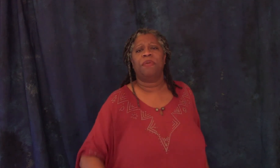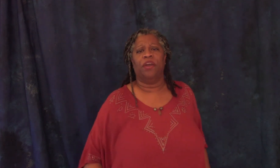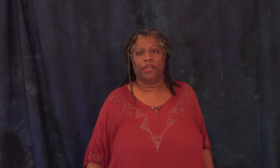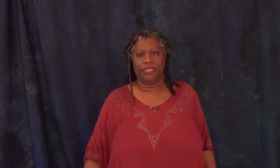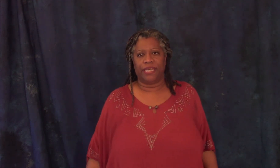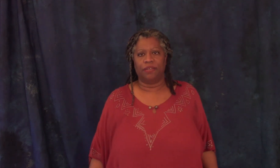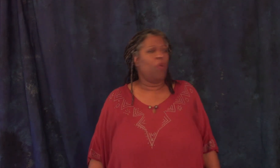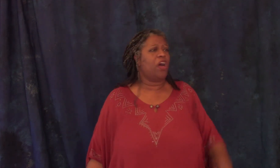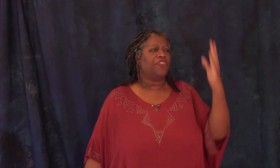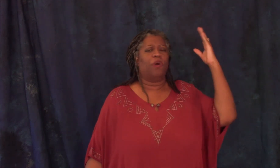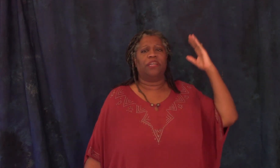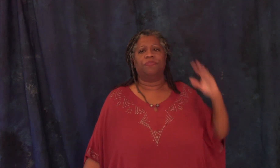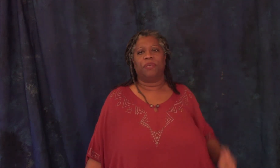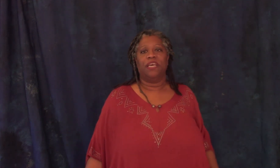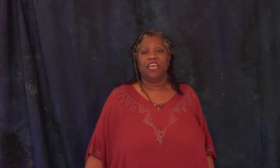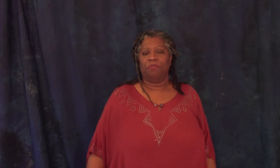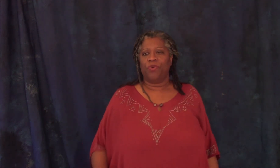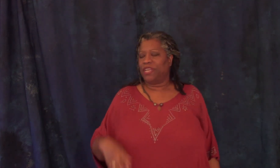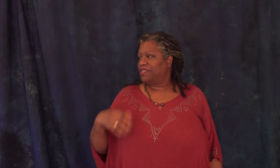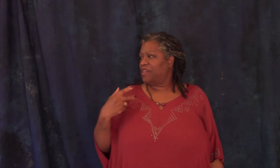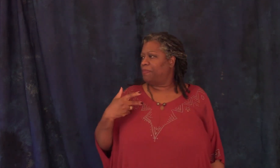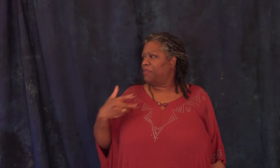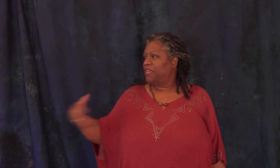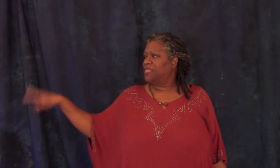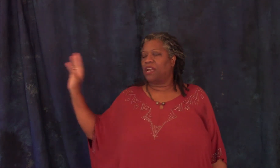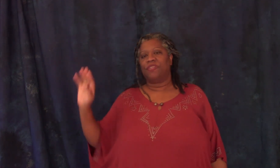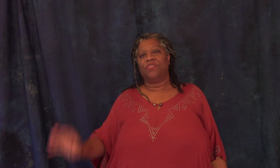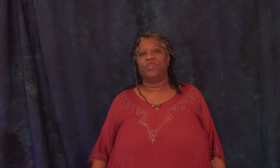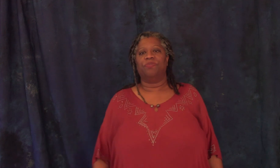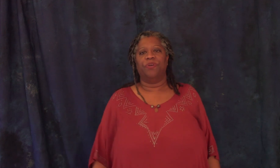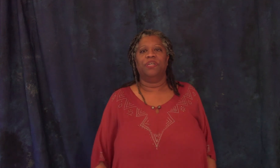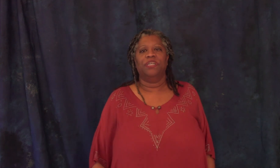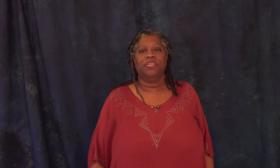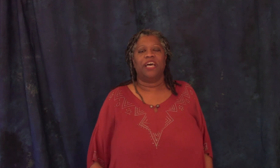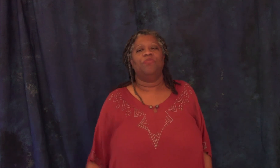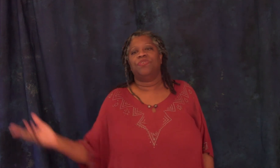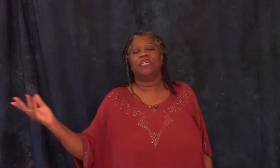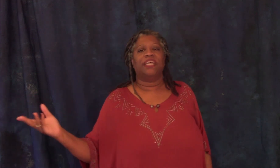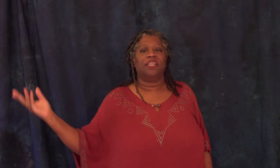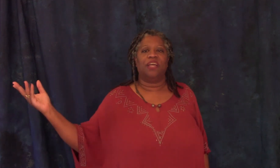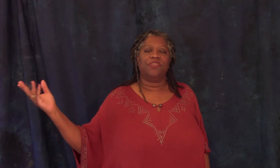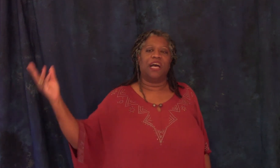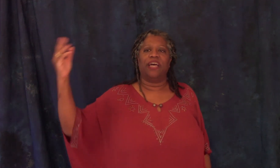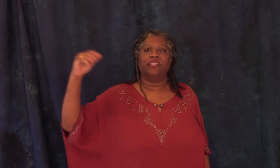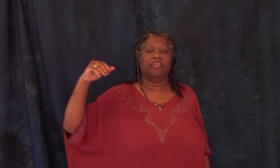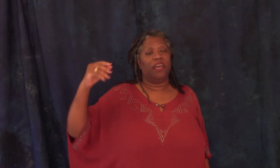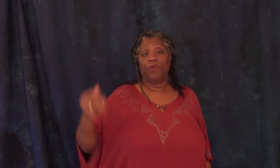here he said what else are you hiding from me and before they could stop him the king set off down the dirt road and he went through the gates on the other side and they of course